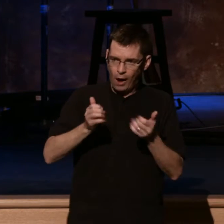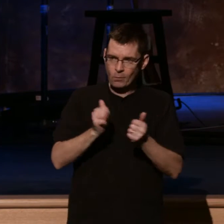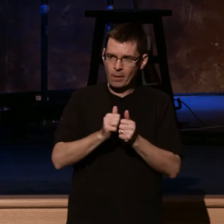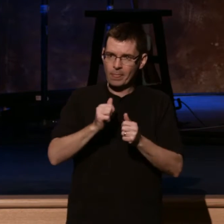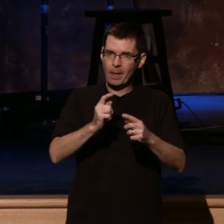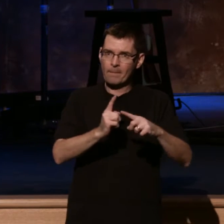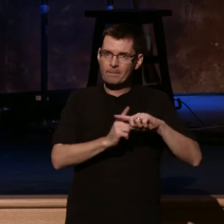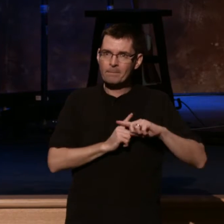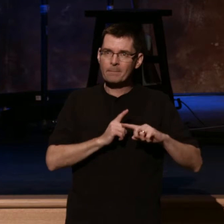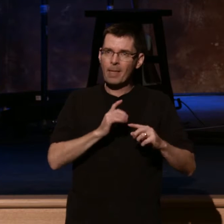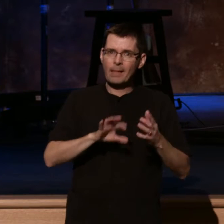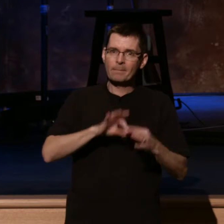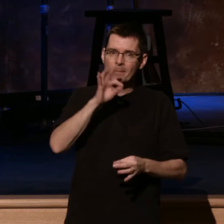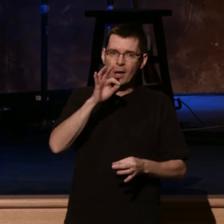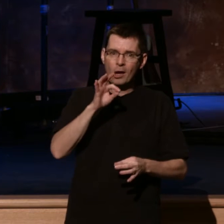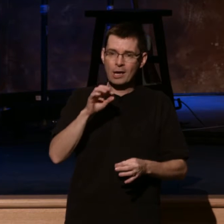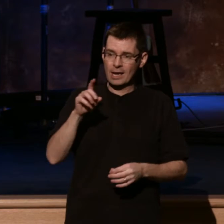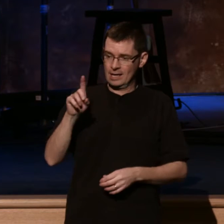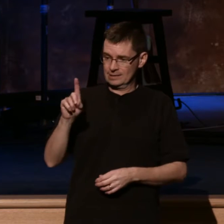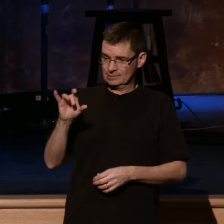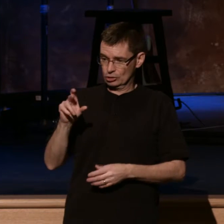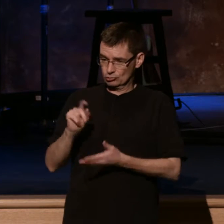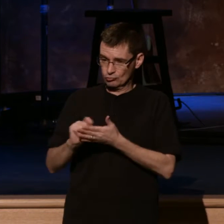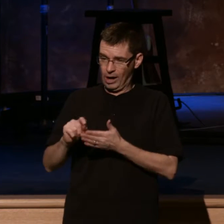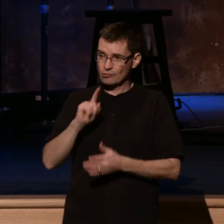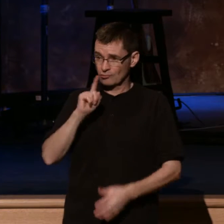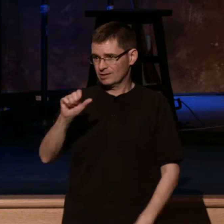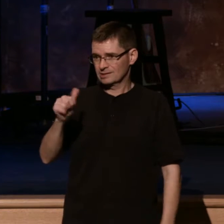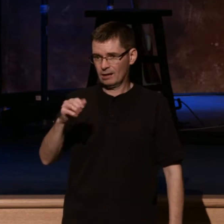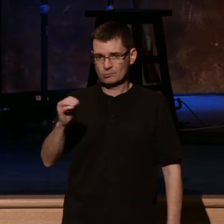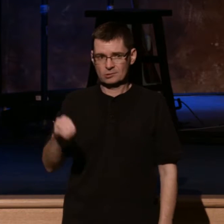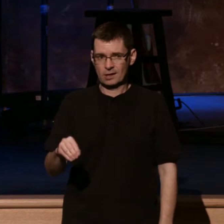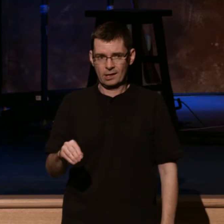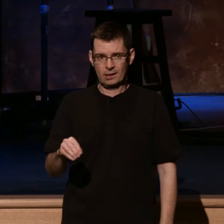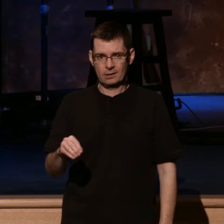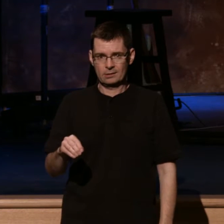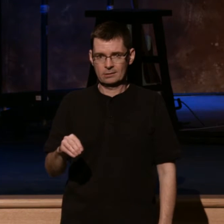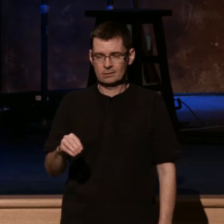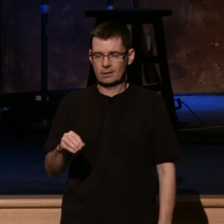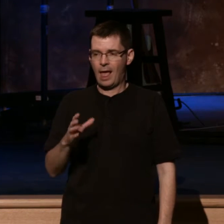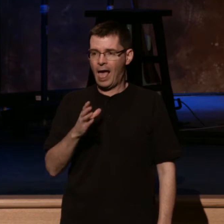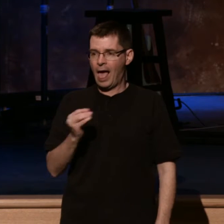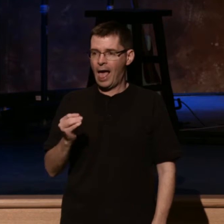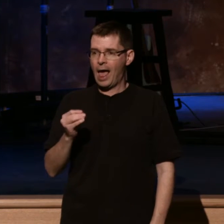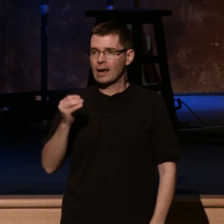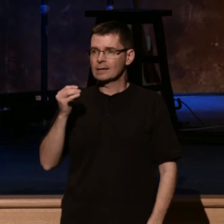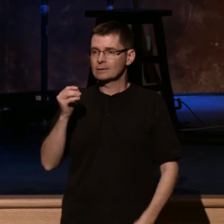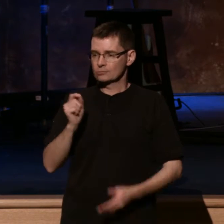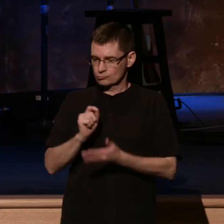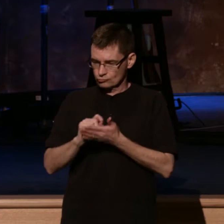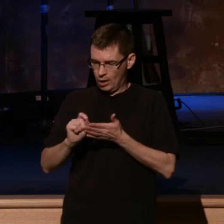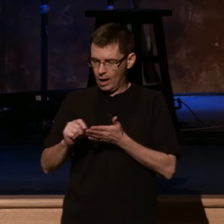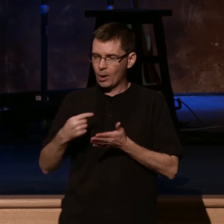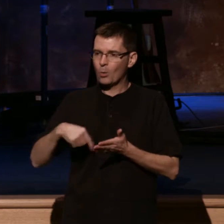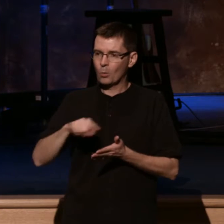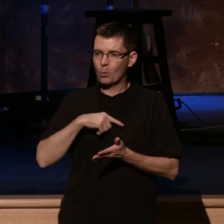Dickerson says it's less than 10%. Secondly, he points out that we are failing to disciple the next generation.